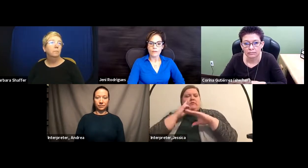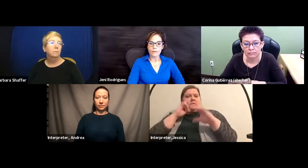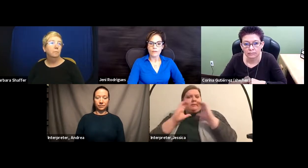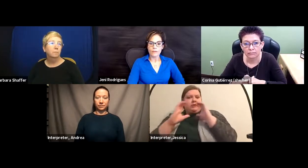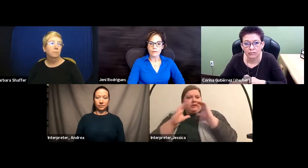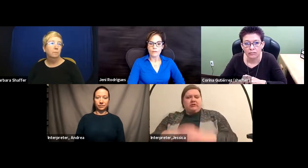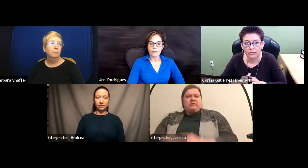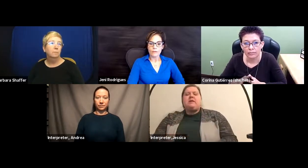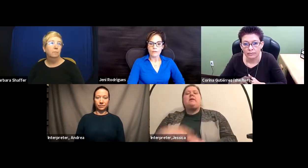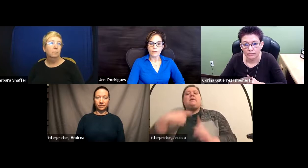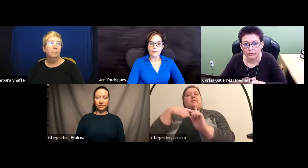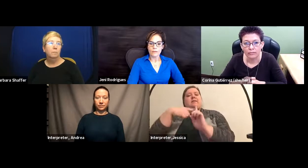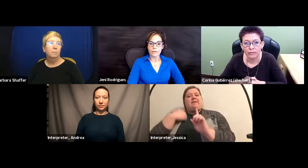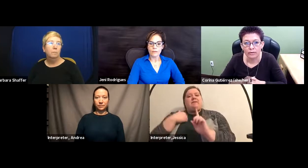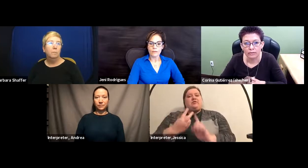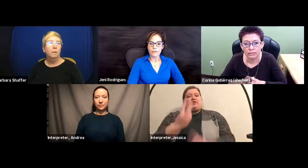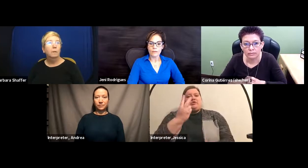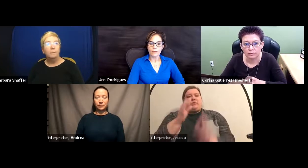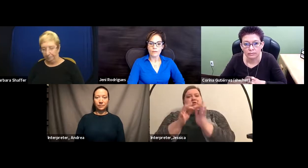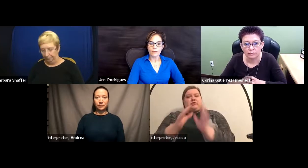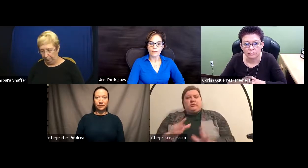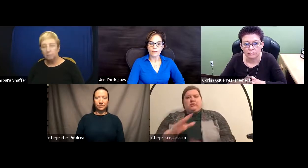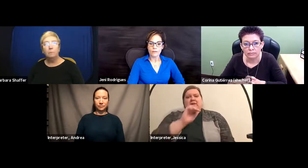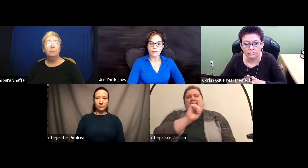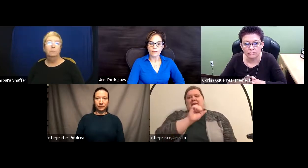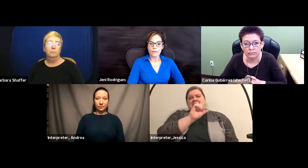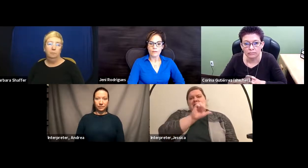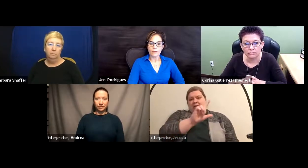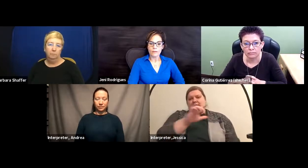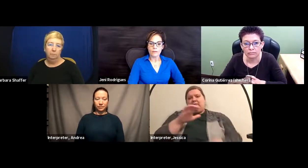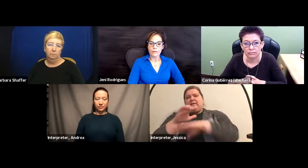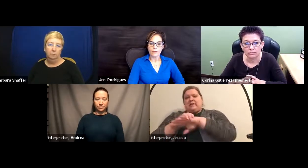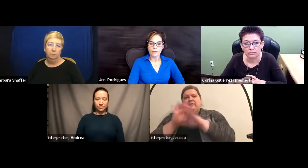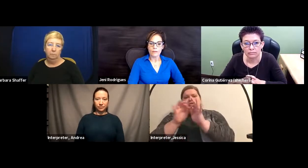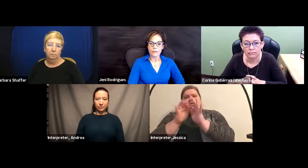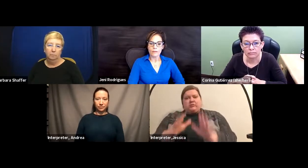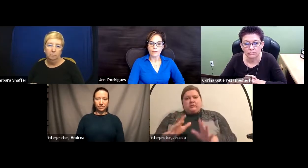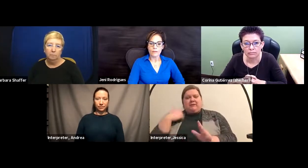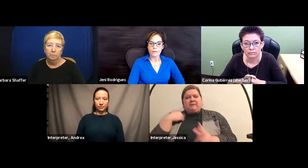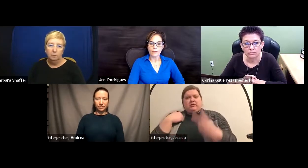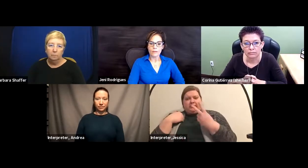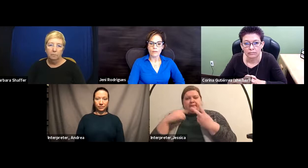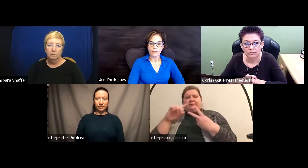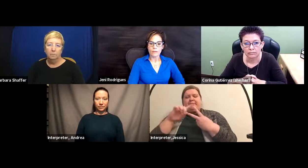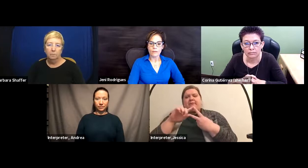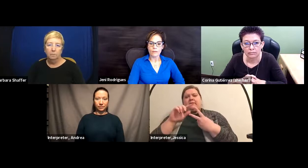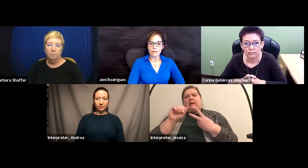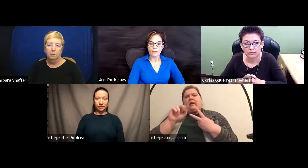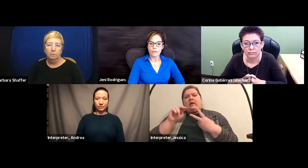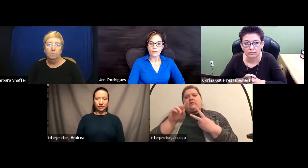ASL English interpreters joining us on this occasion, Andrea and Jessica. Thank you all for being here.